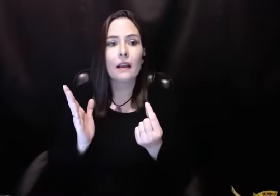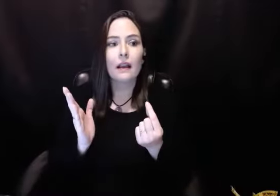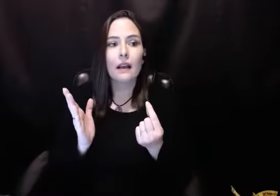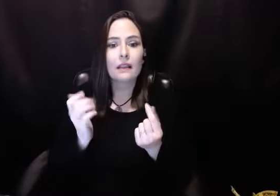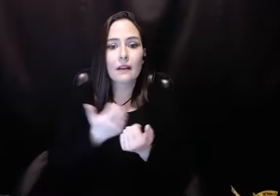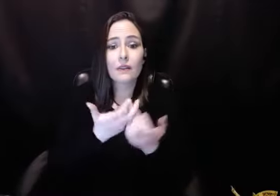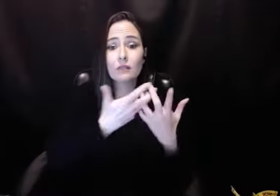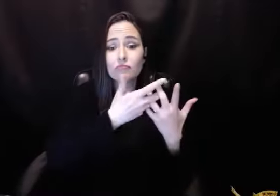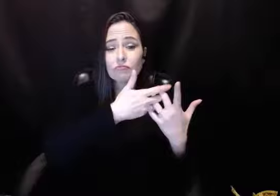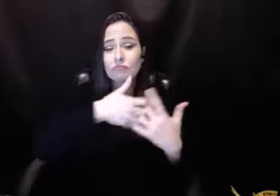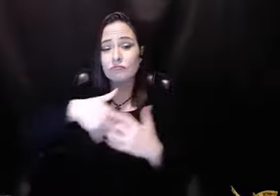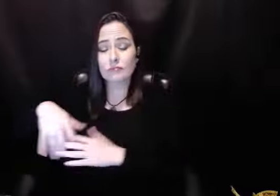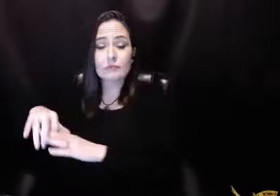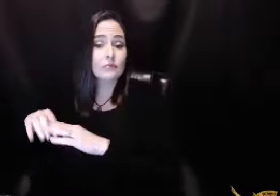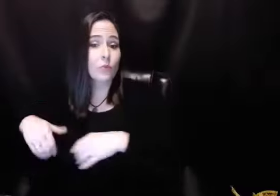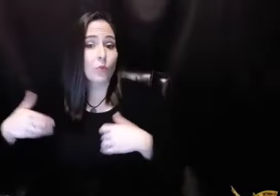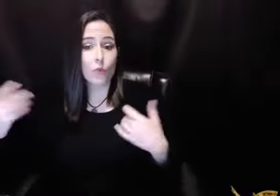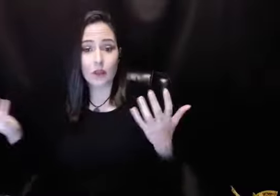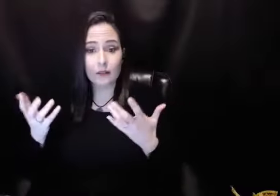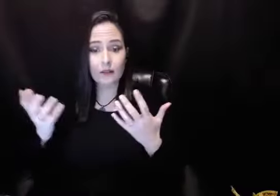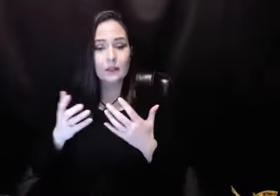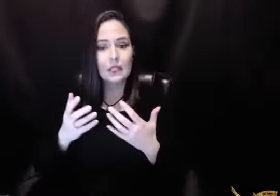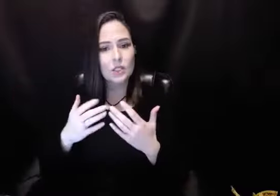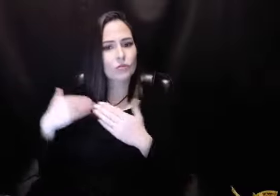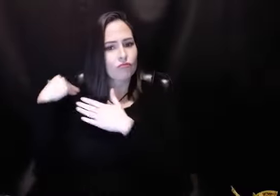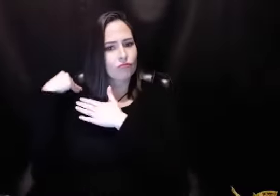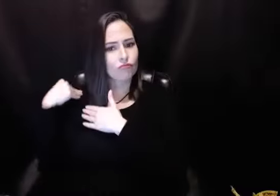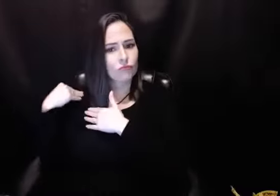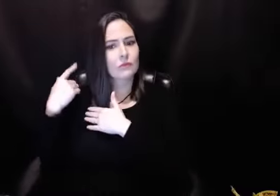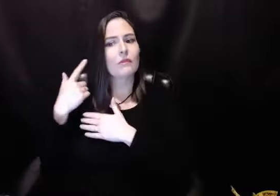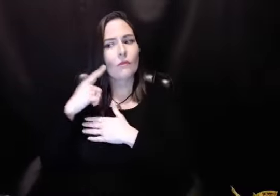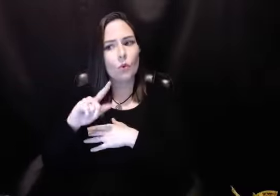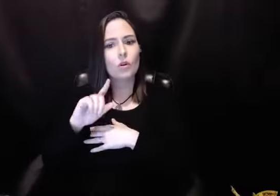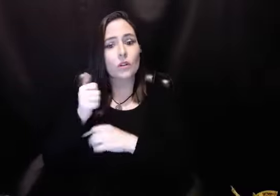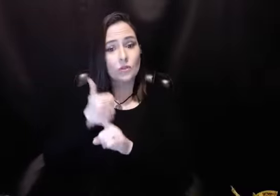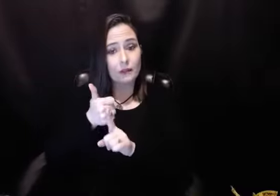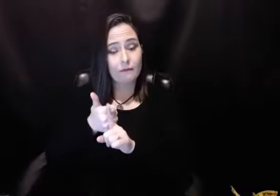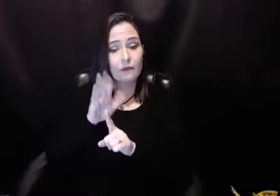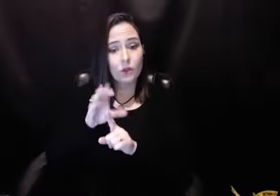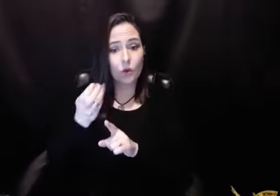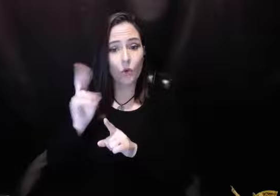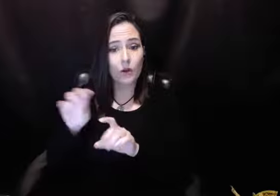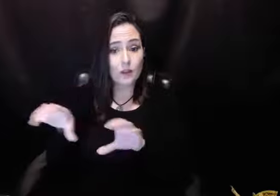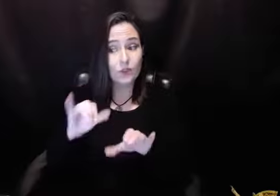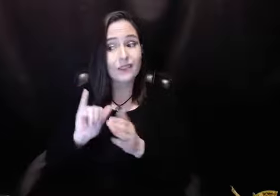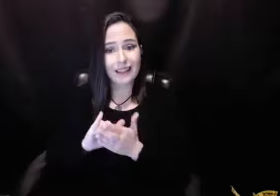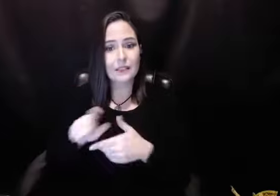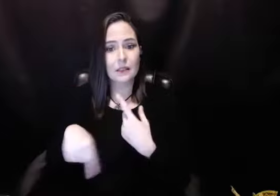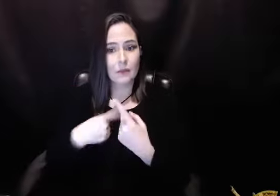you need to do. But there's one thing that makes it all come together, and that's accountability. That's what